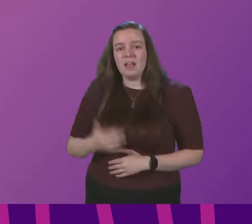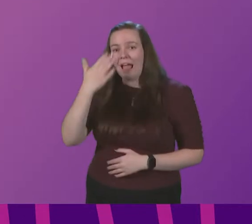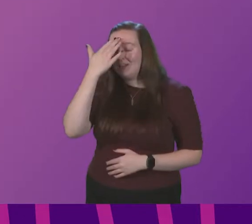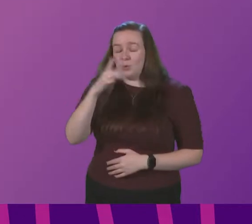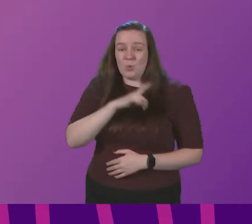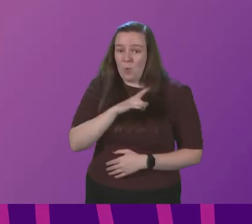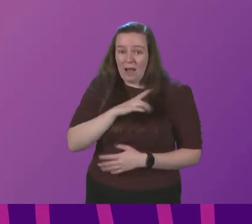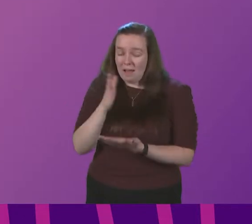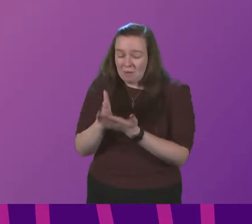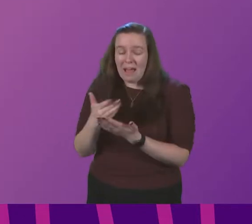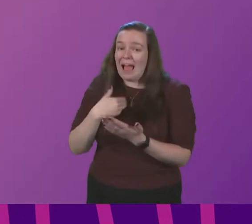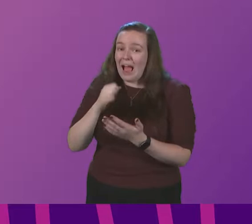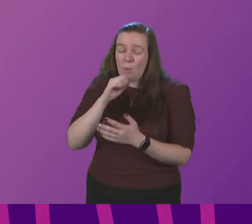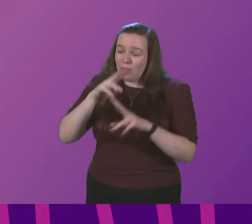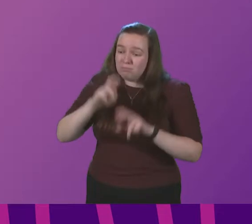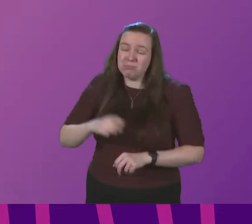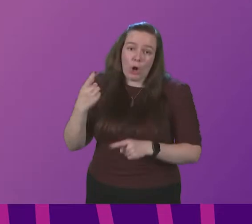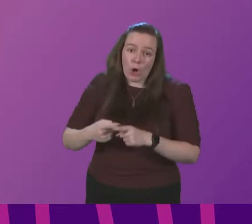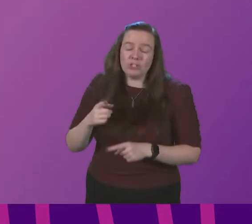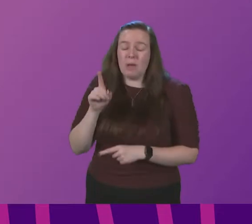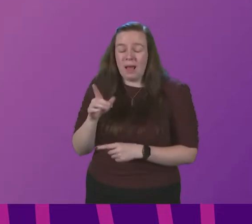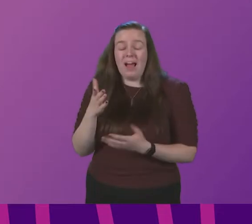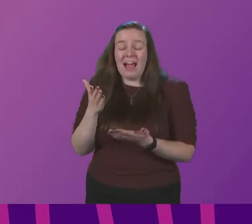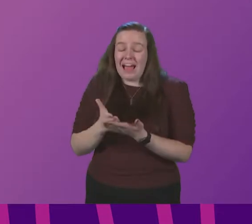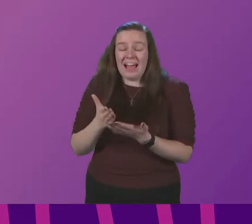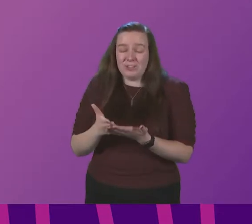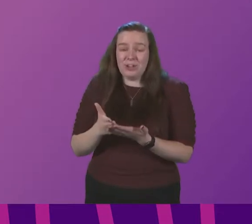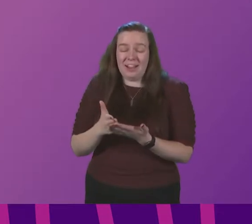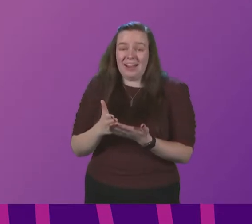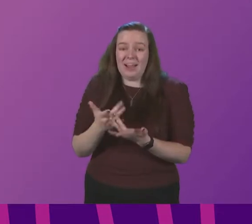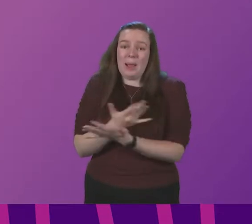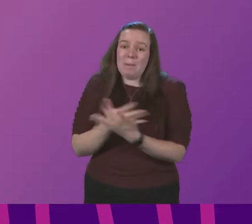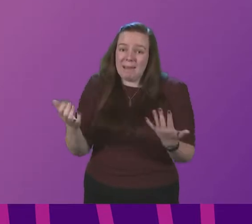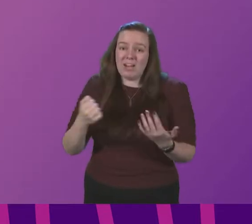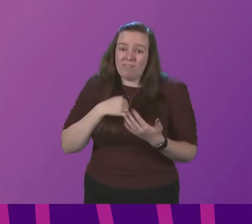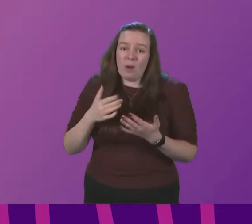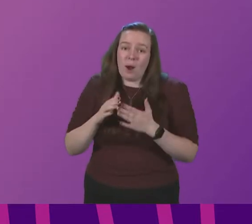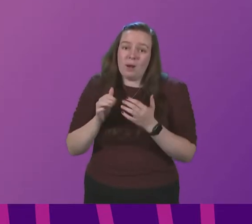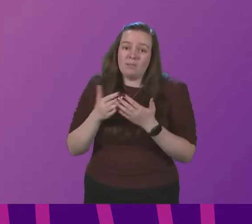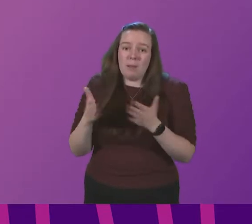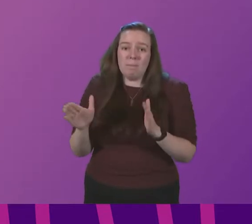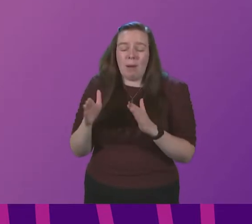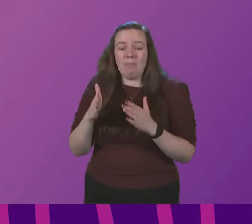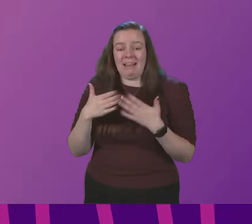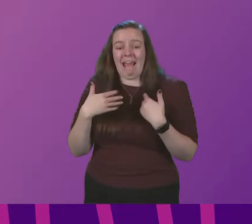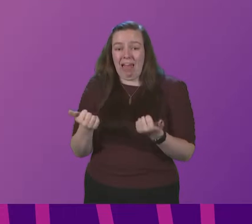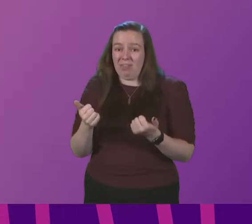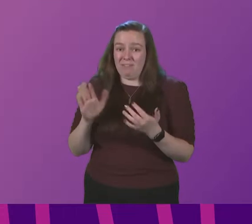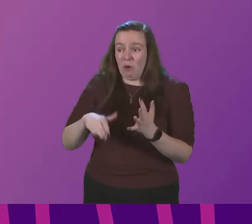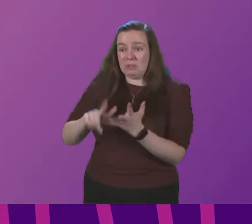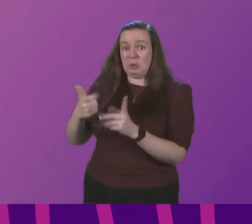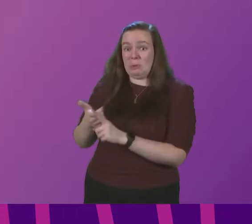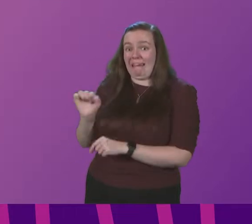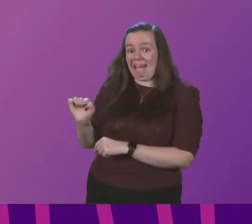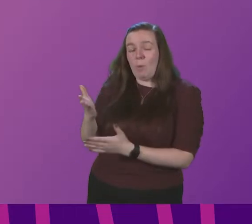that's the case I will look into urgently but actually a lot of not all but many of our public health messages right now have been done on a UK wide basis we're